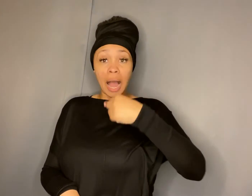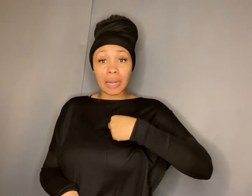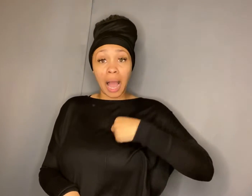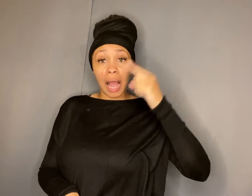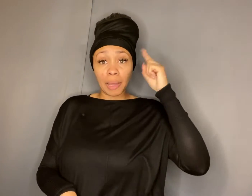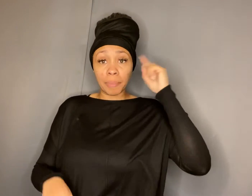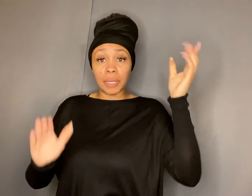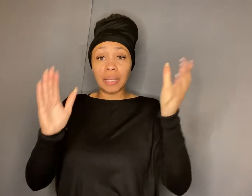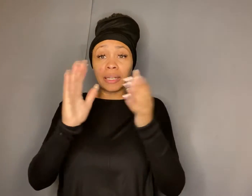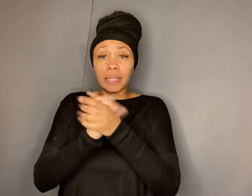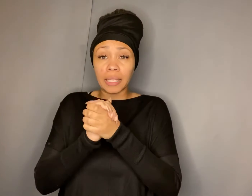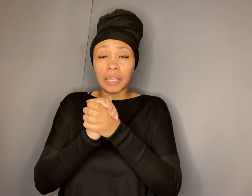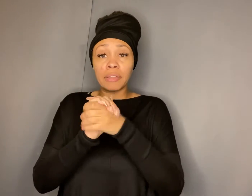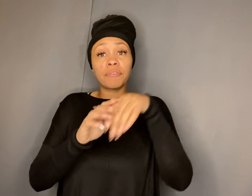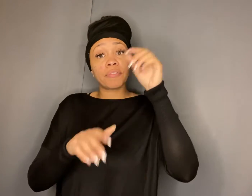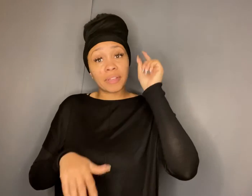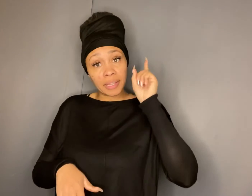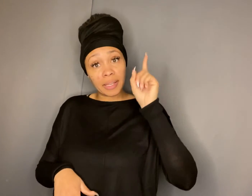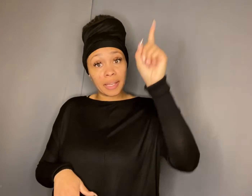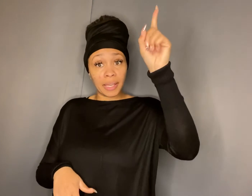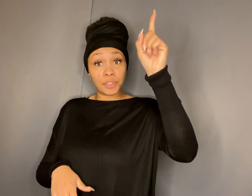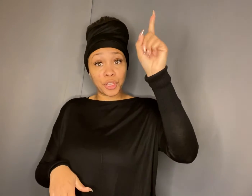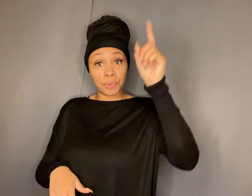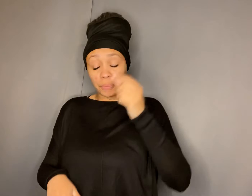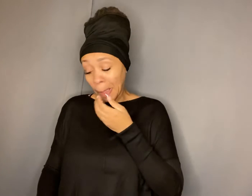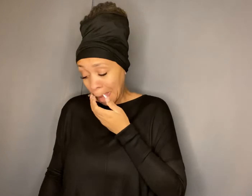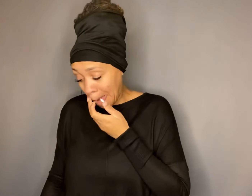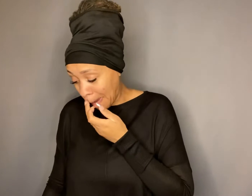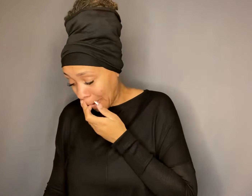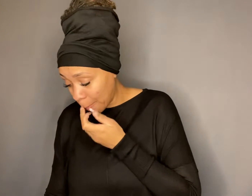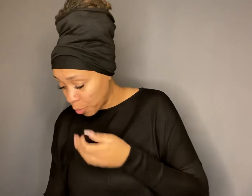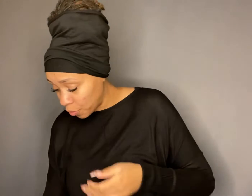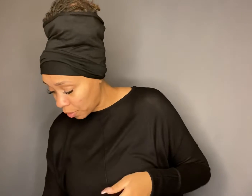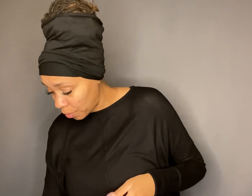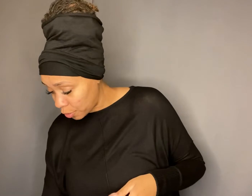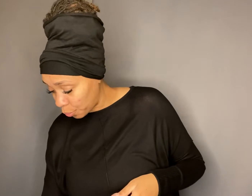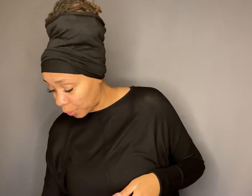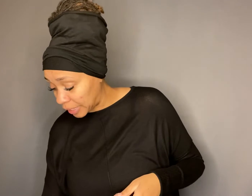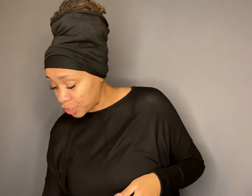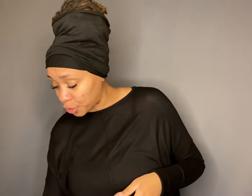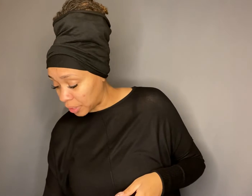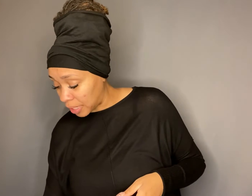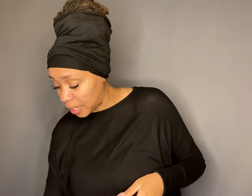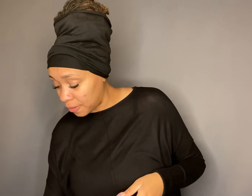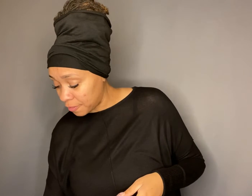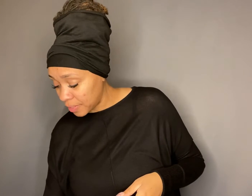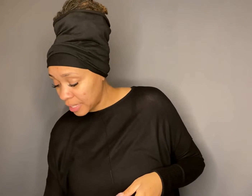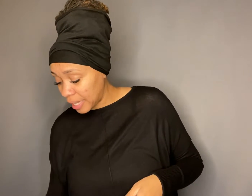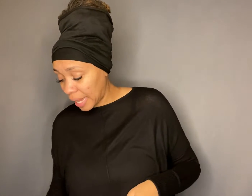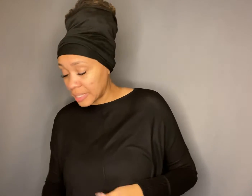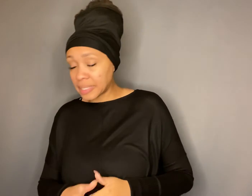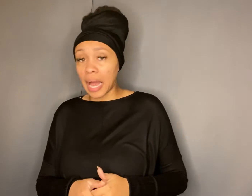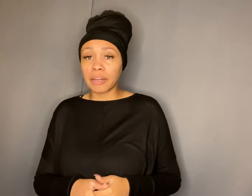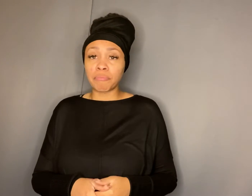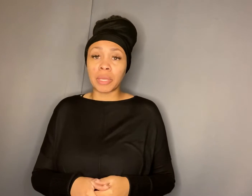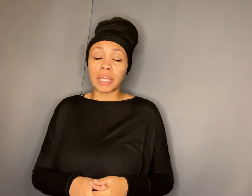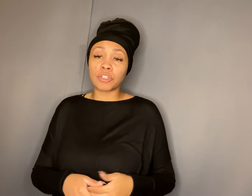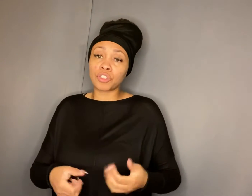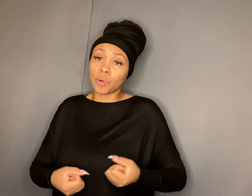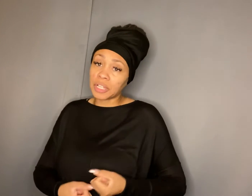i believe in you all right moving on release your love inside of me so i